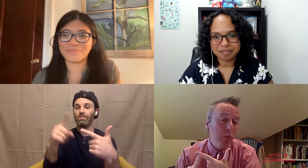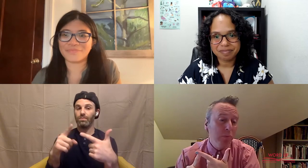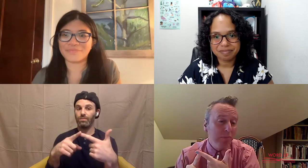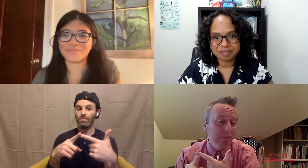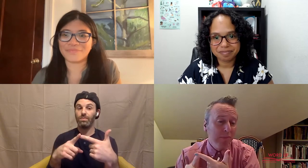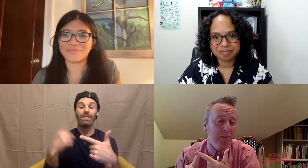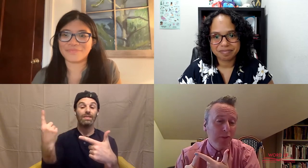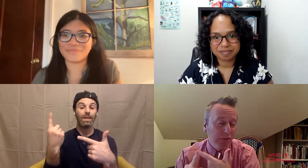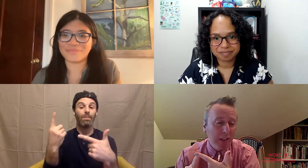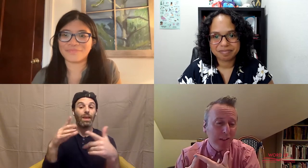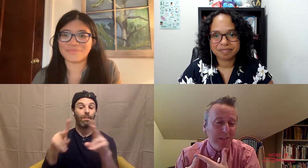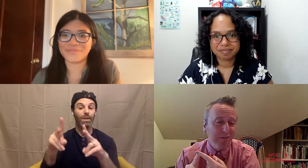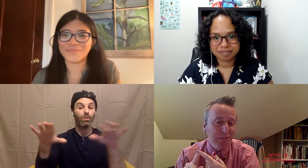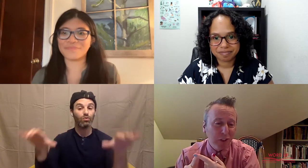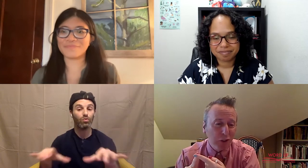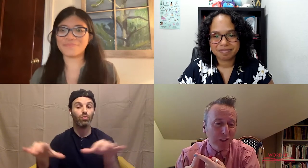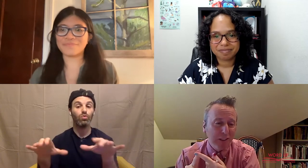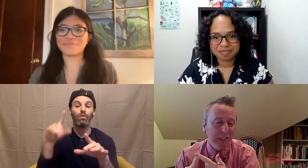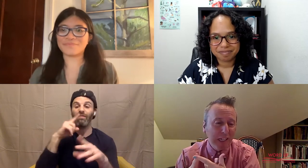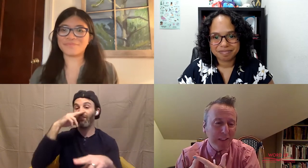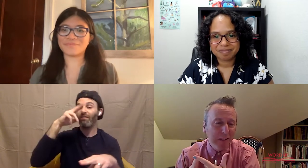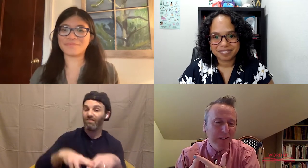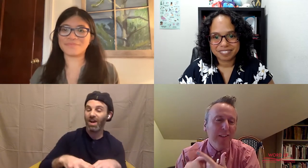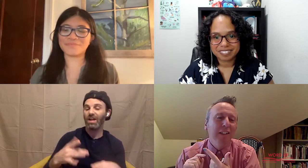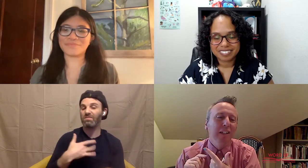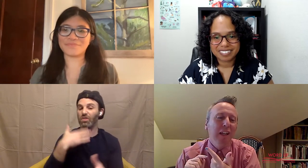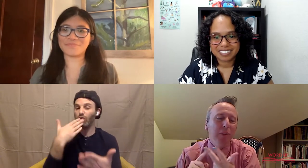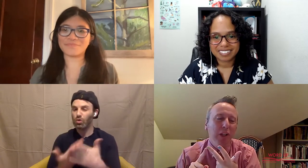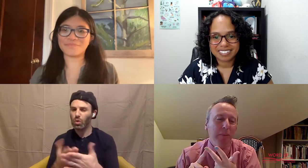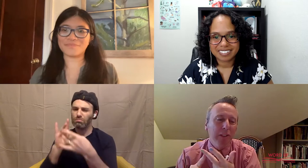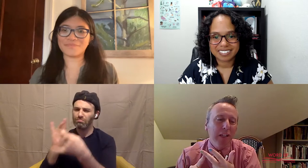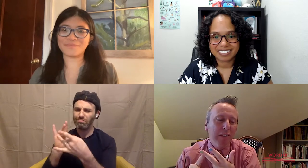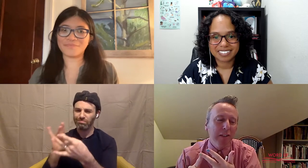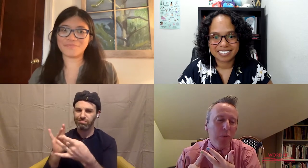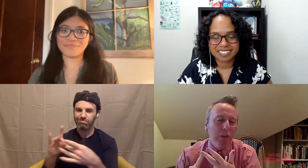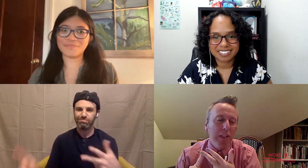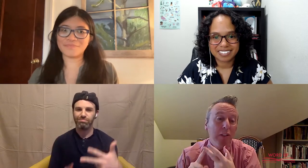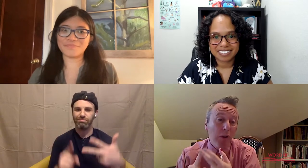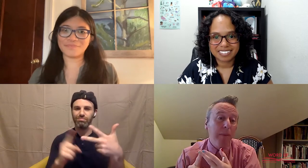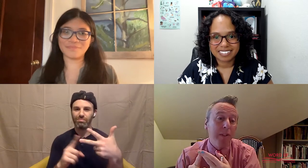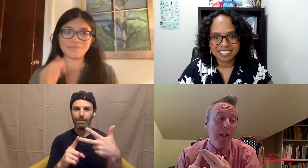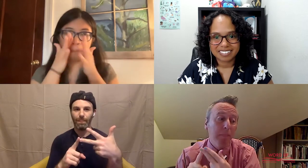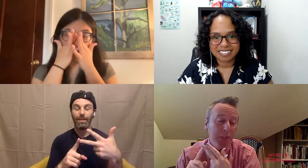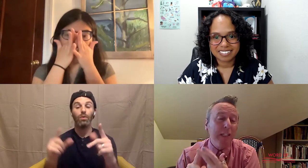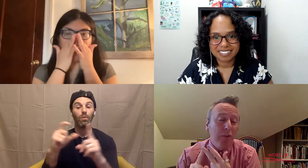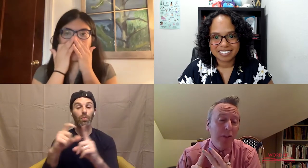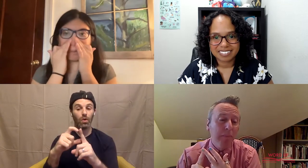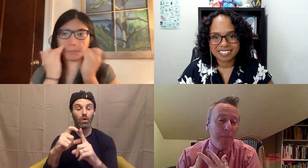for fun, to feel good, to feel connected. And we talk about sex as a word that describes a particular thing people